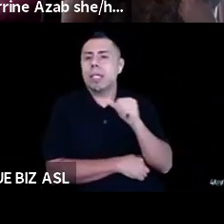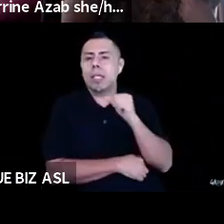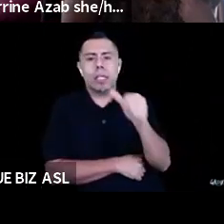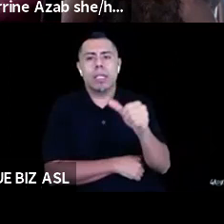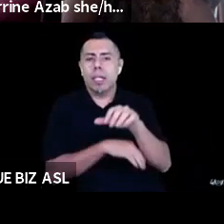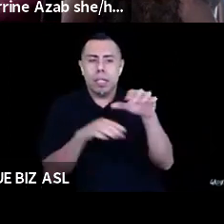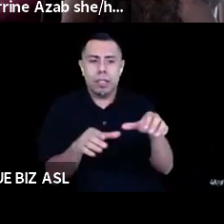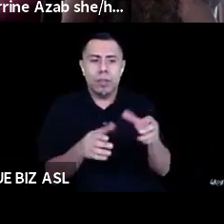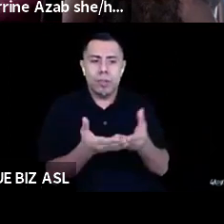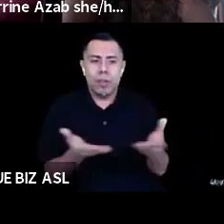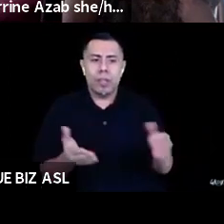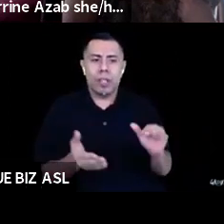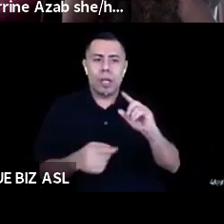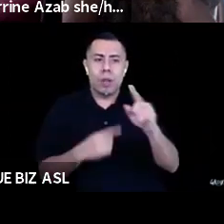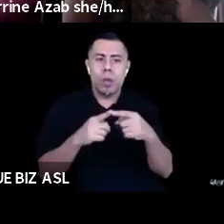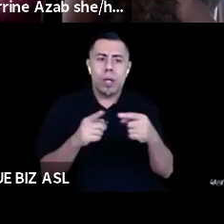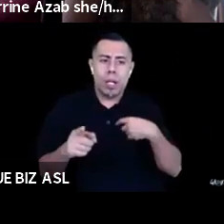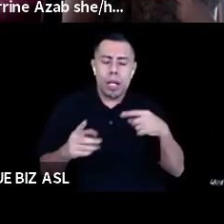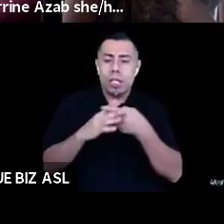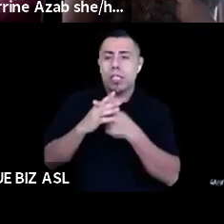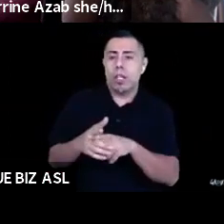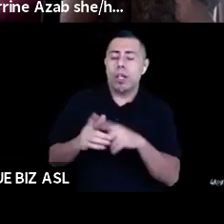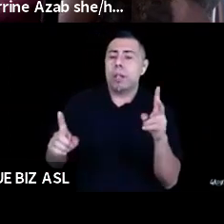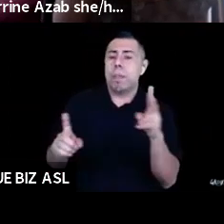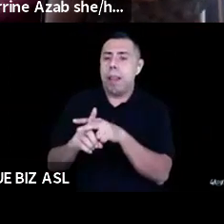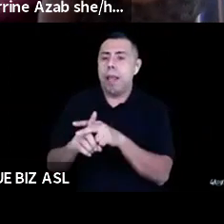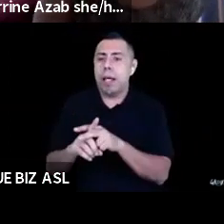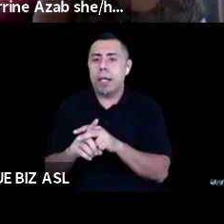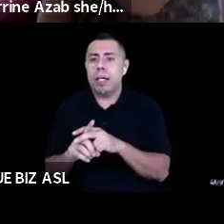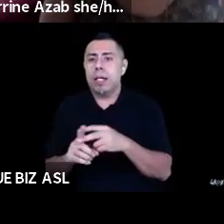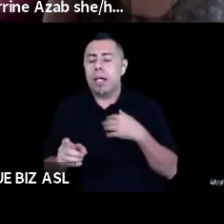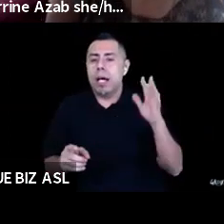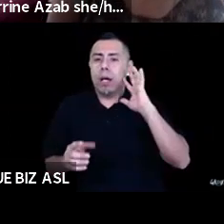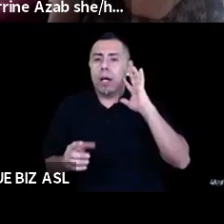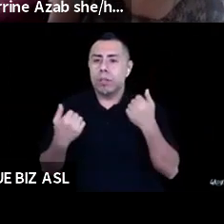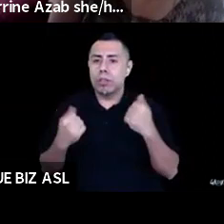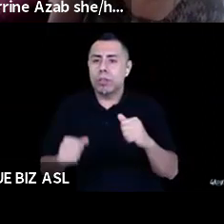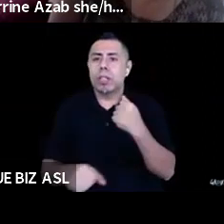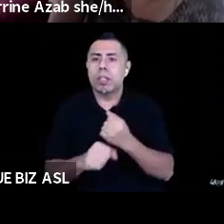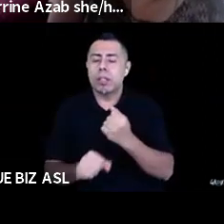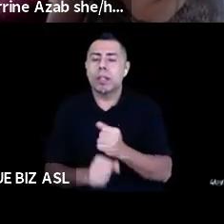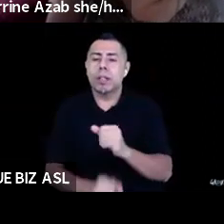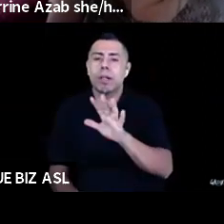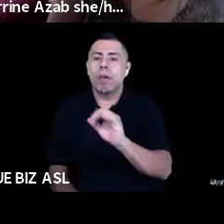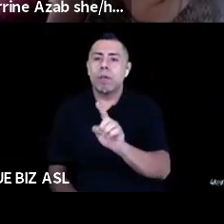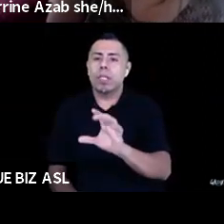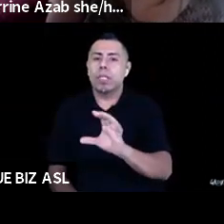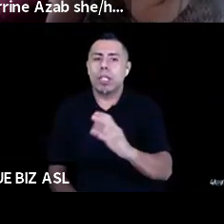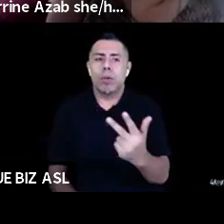applying initially, which was trying to make 501 C three, um, organizations